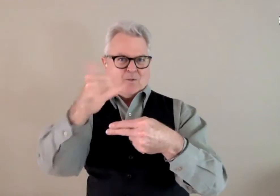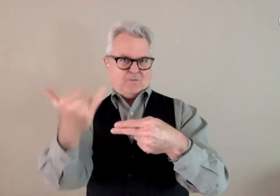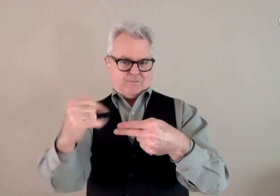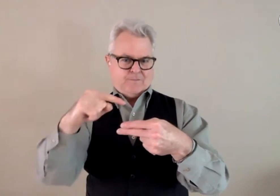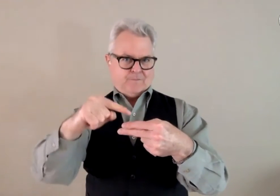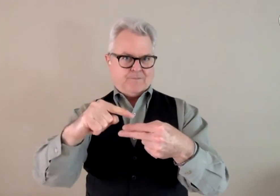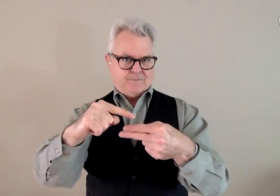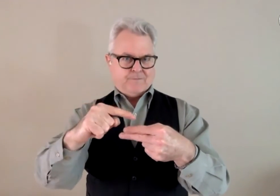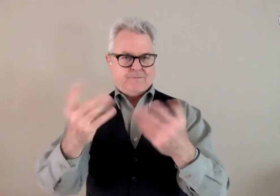Now,